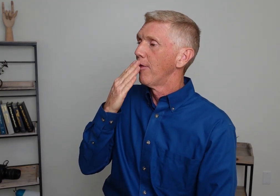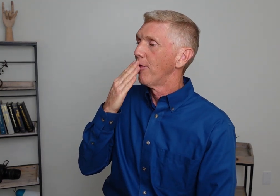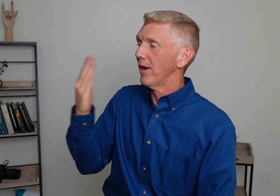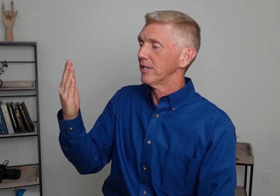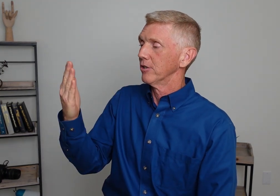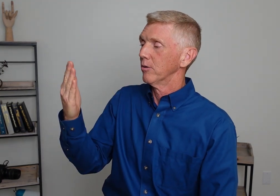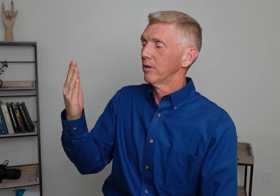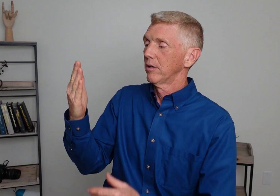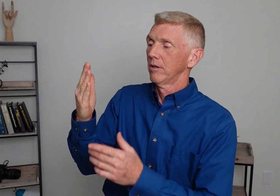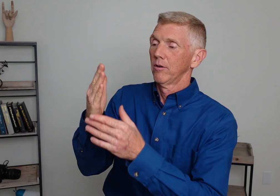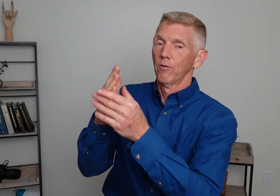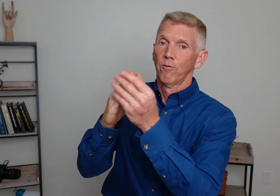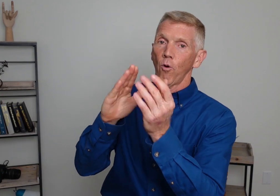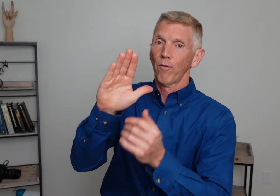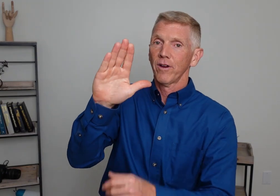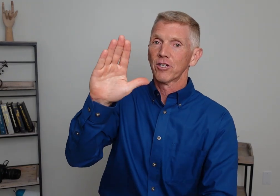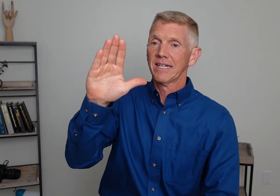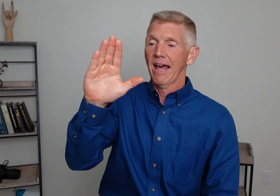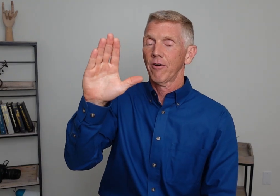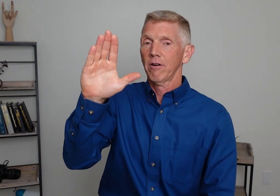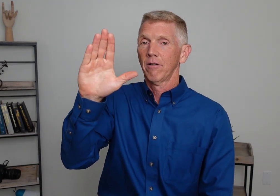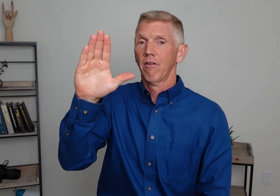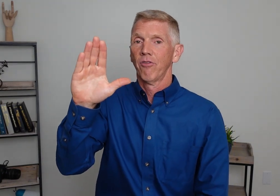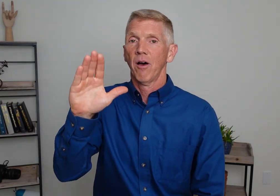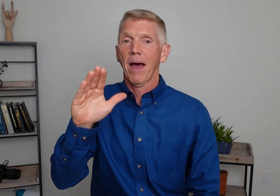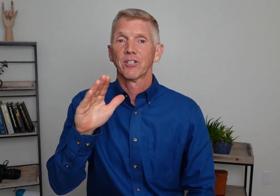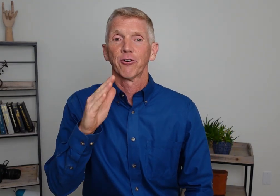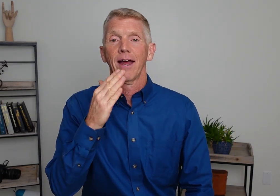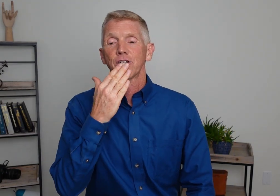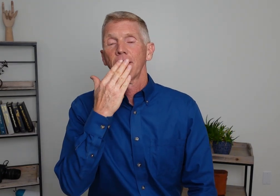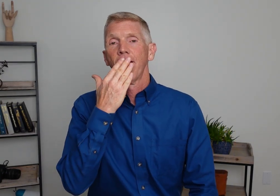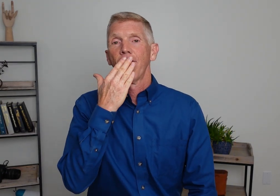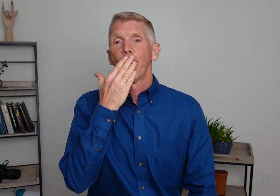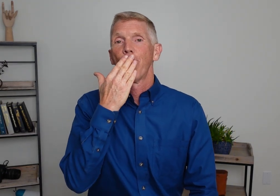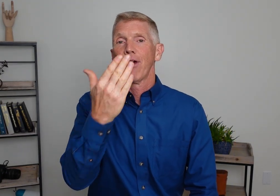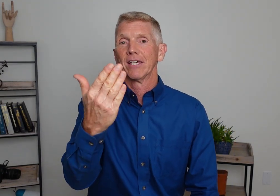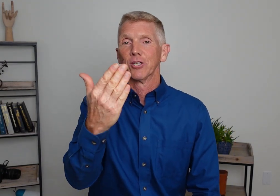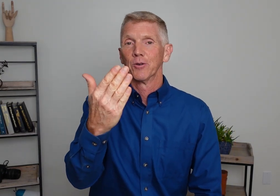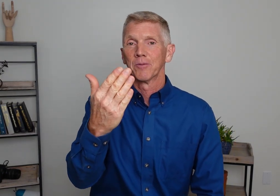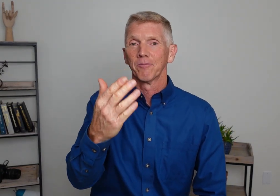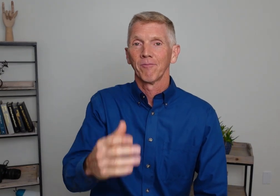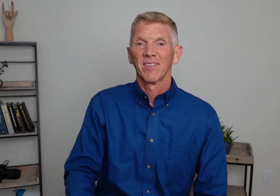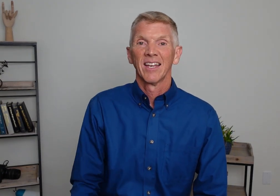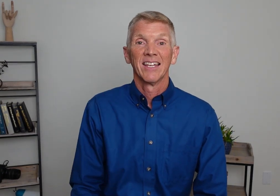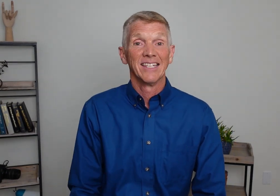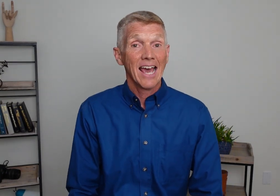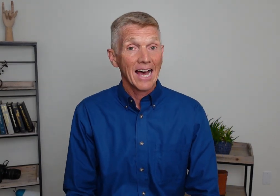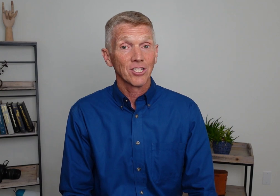Thank you. Four fingers together. Thumb outstretched. Thank you. Yes.